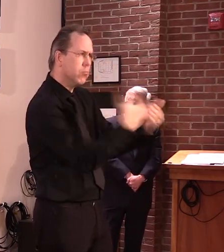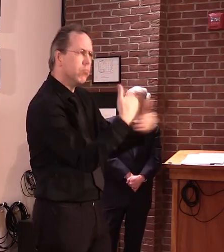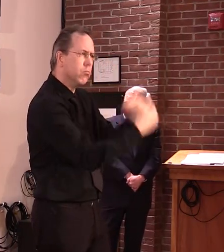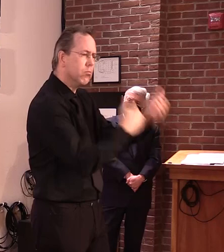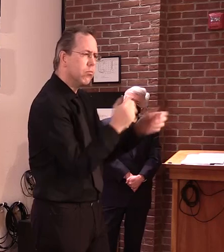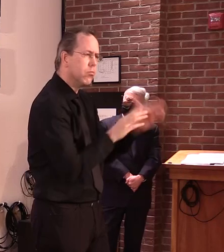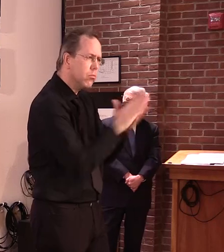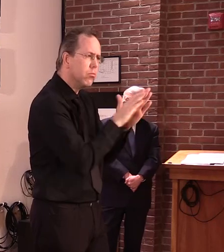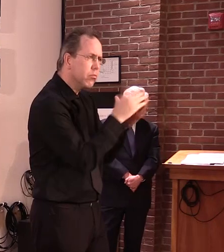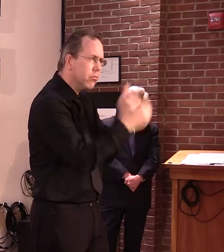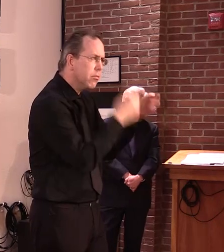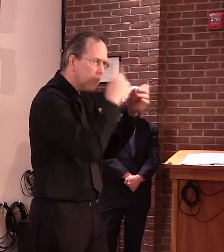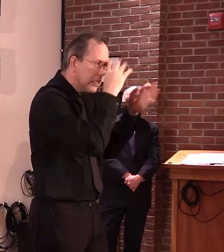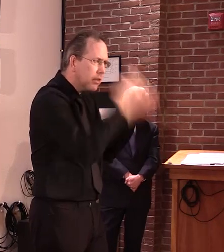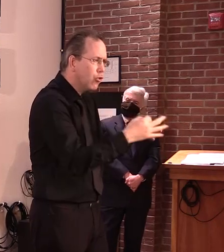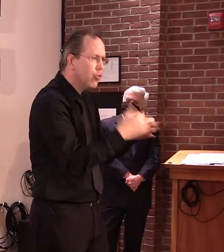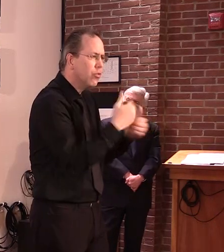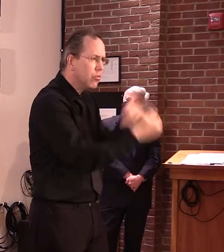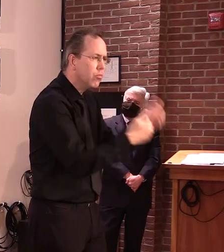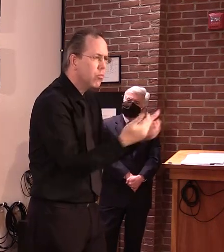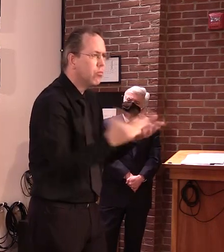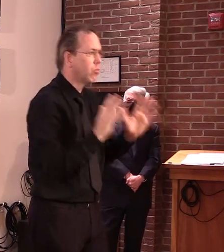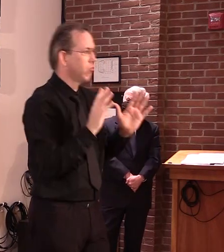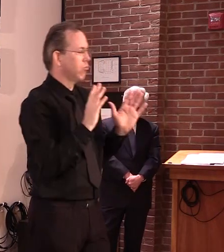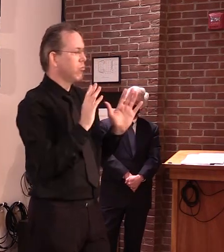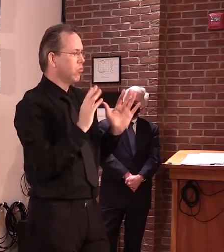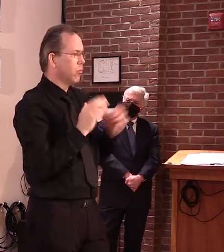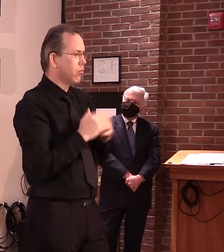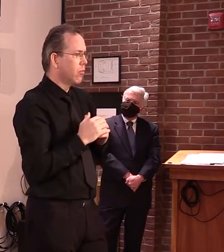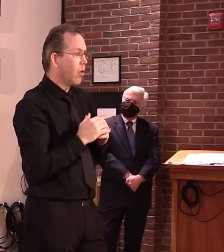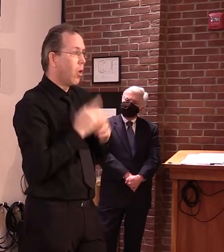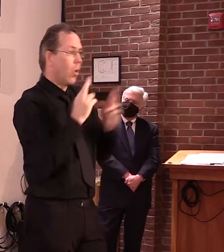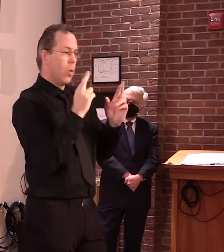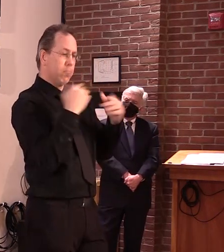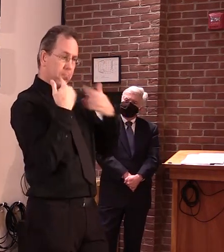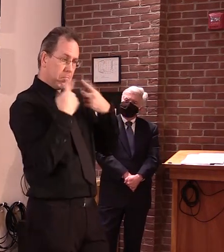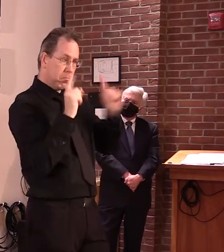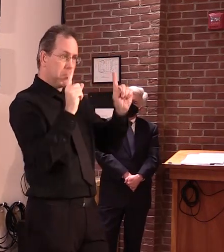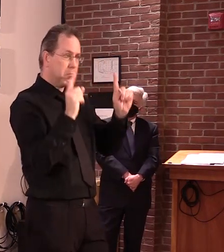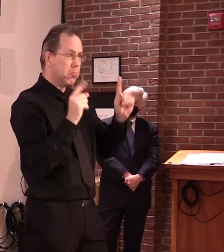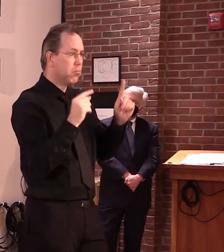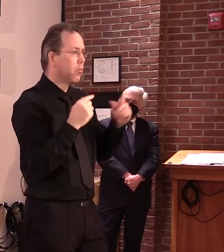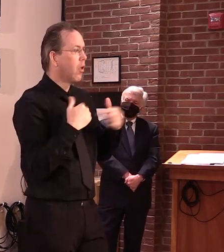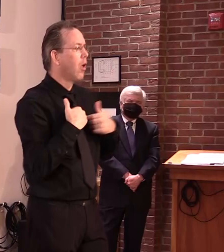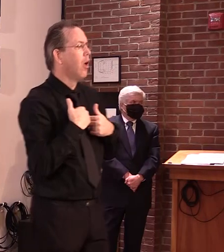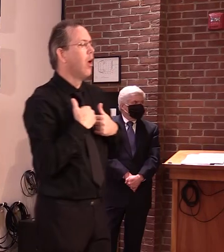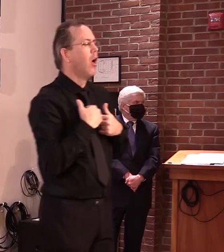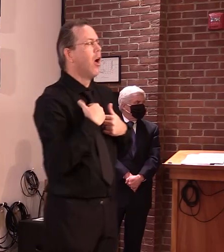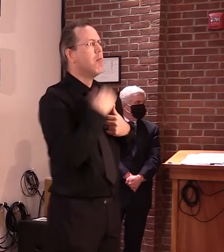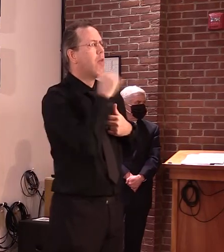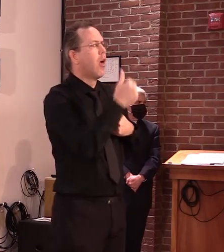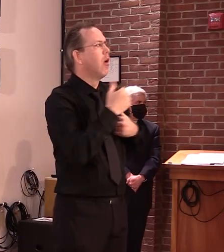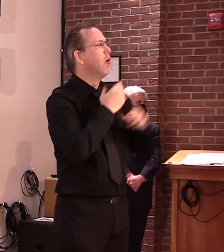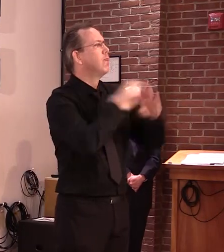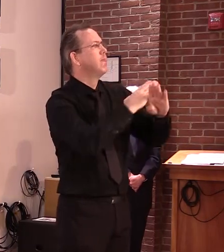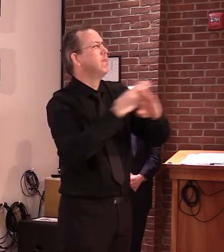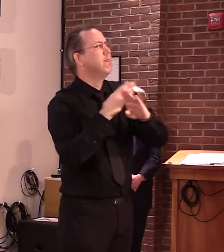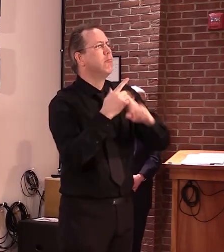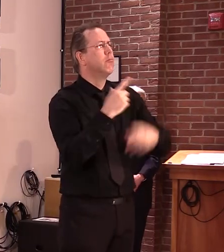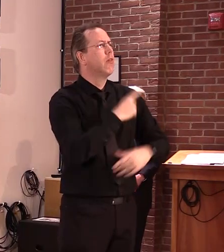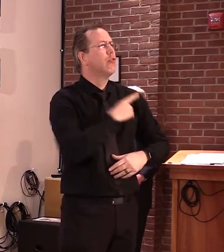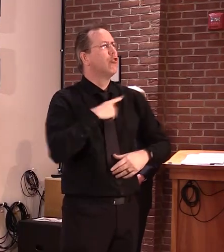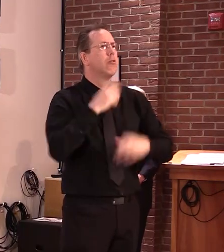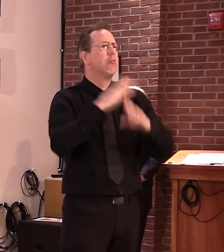November. I'm I'm okay with that. I I will not stand in the way of that happening. Just to clarify,